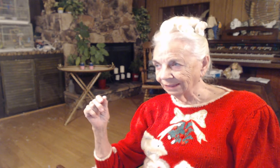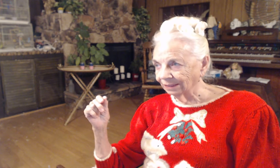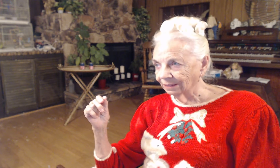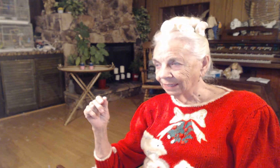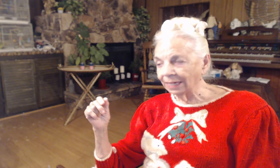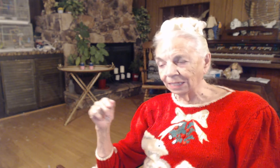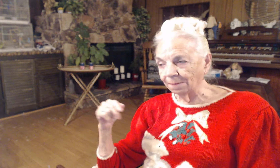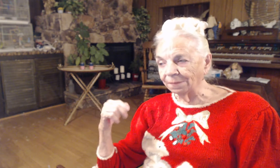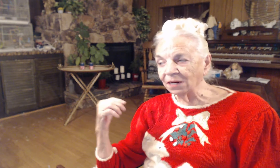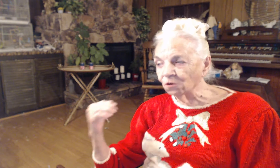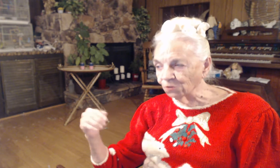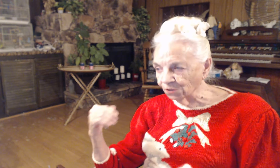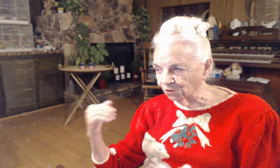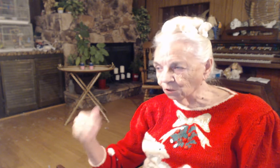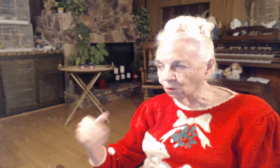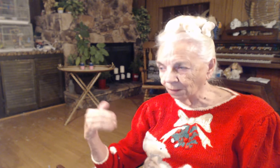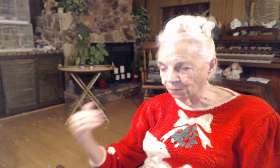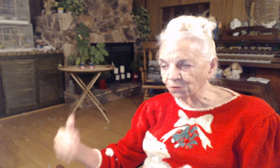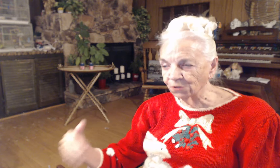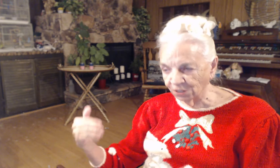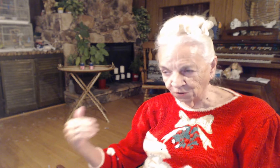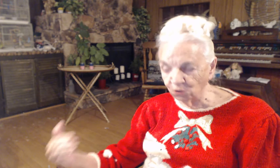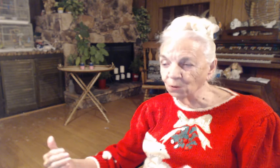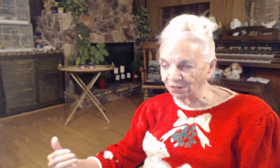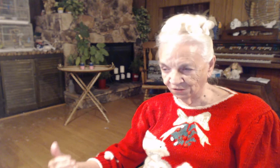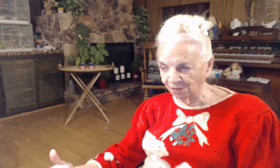It appears as though a person is doing something.